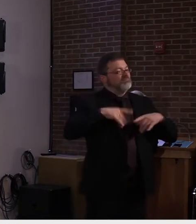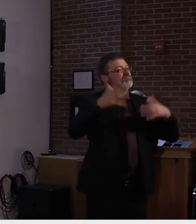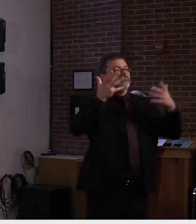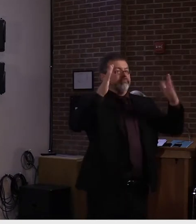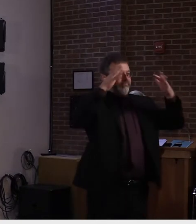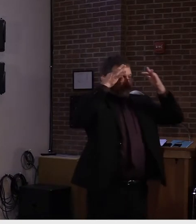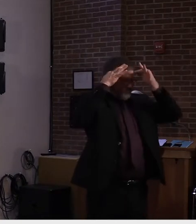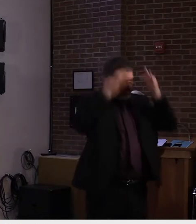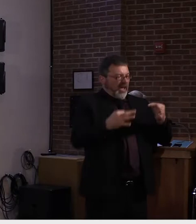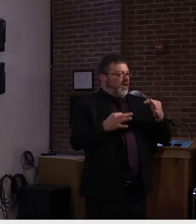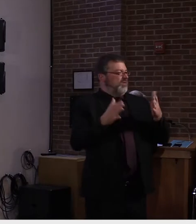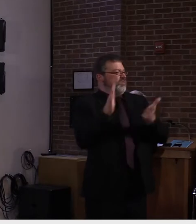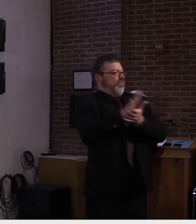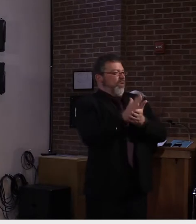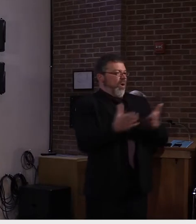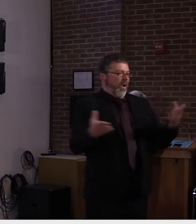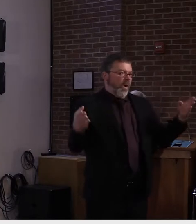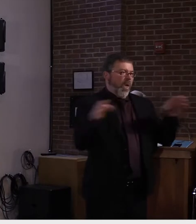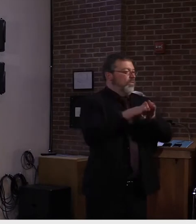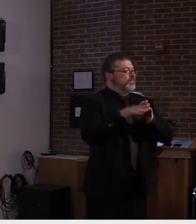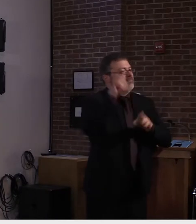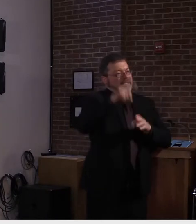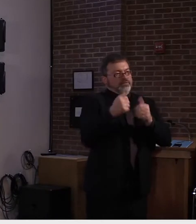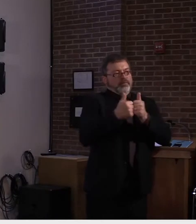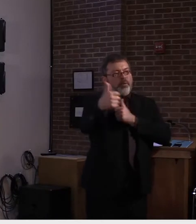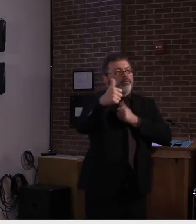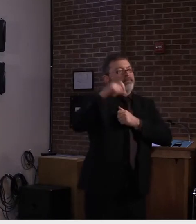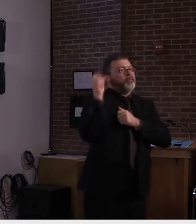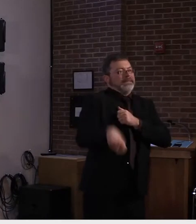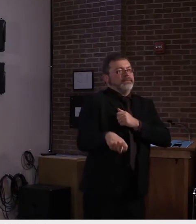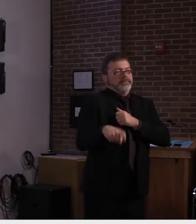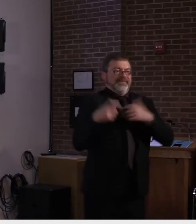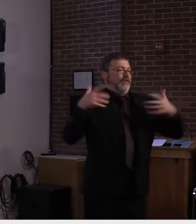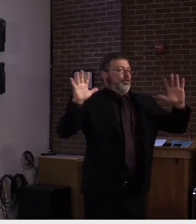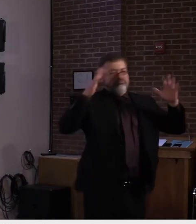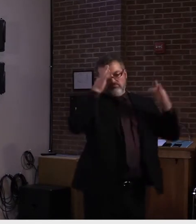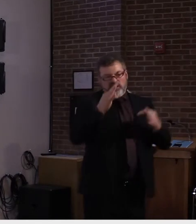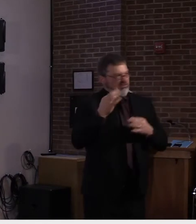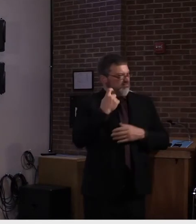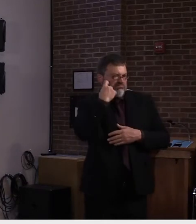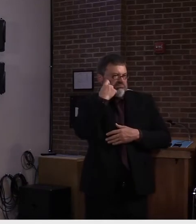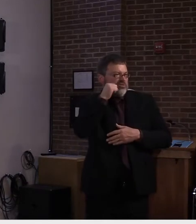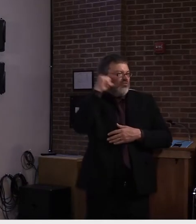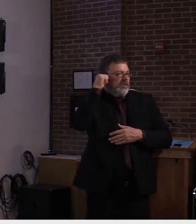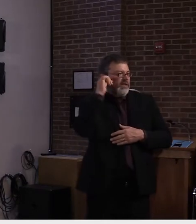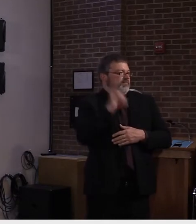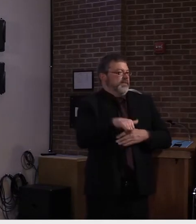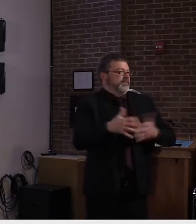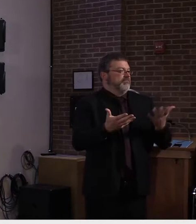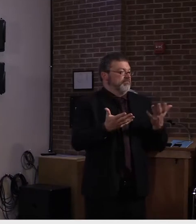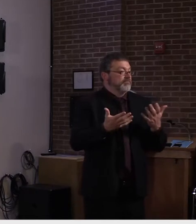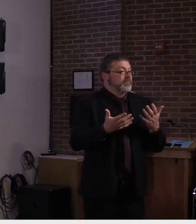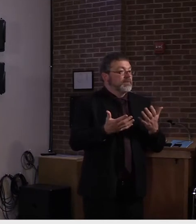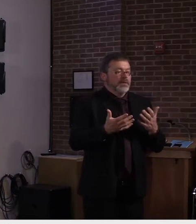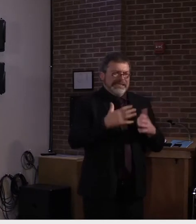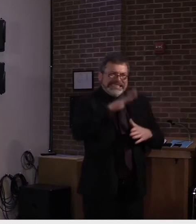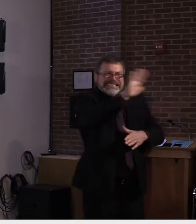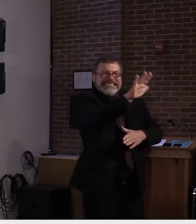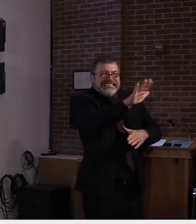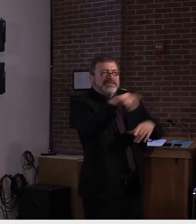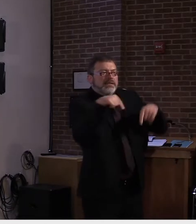To now segue to our experience in Vermont thus far, where students admittedly are still in the process of returning,